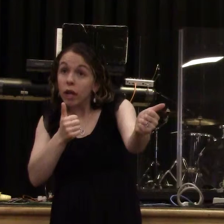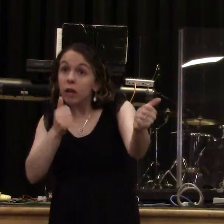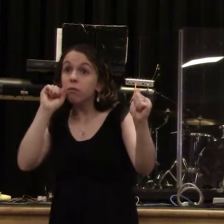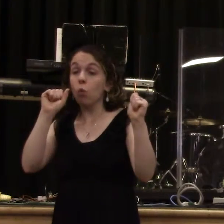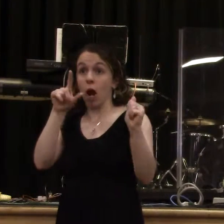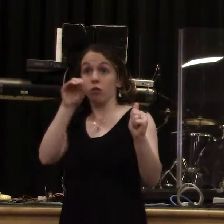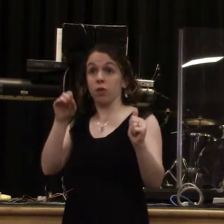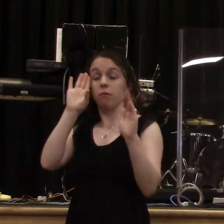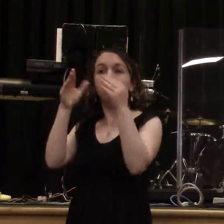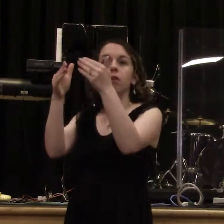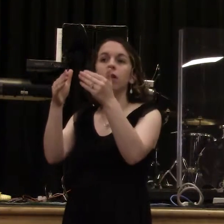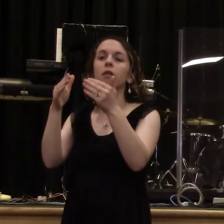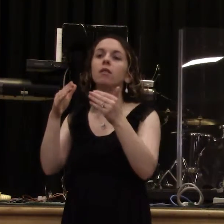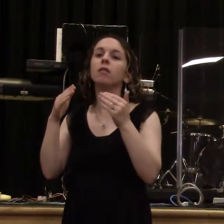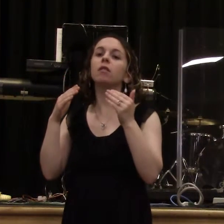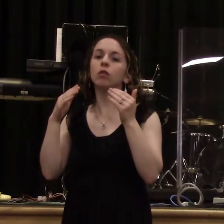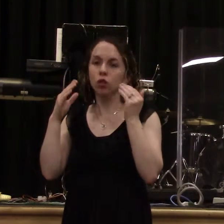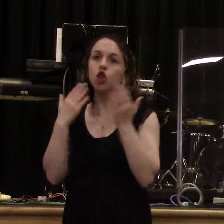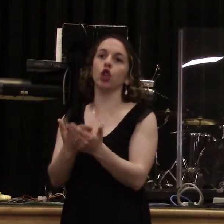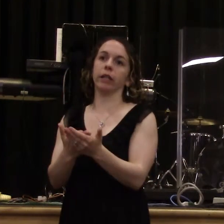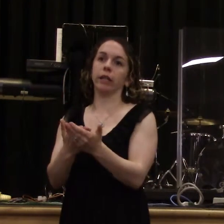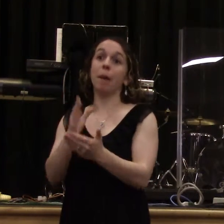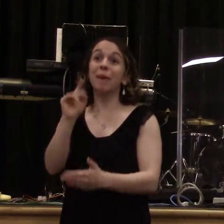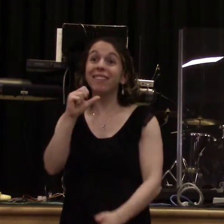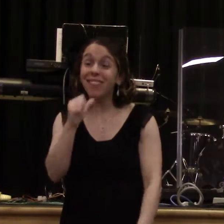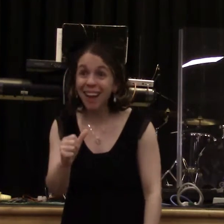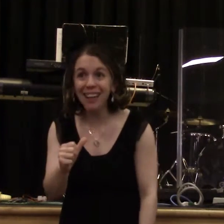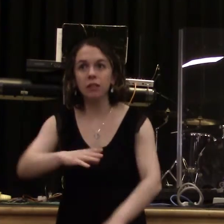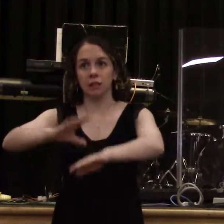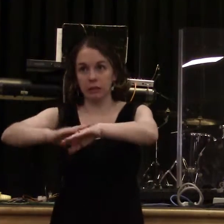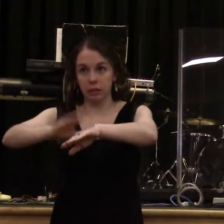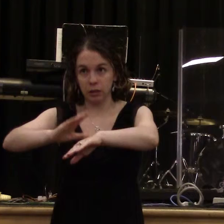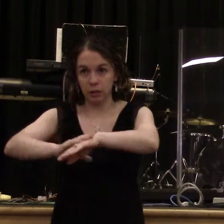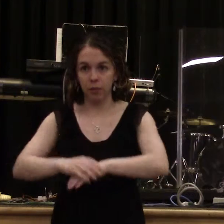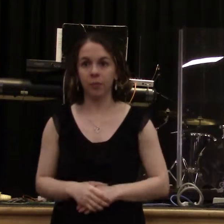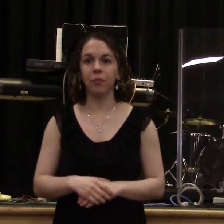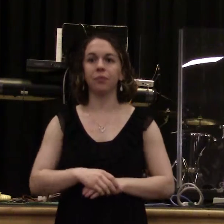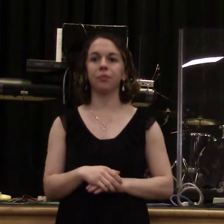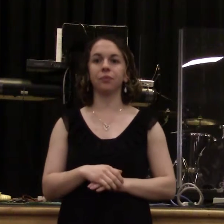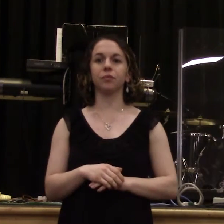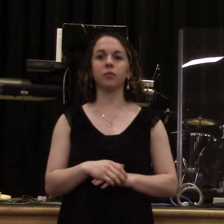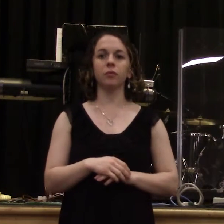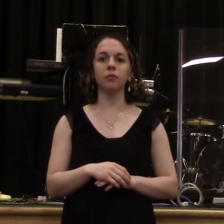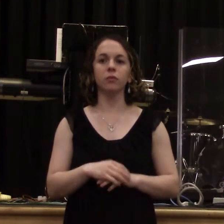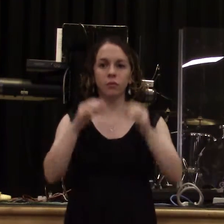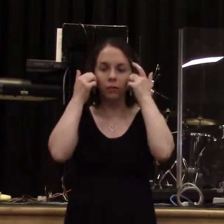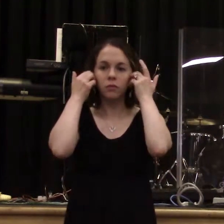end, I will give him authority over the nations. And he shall rule them with a rod of iron as the vessel of the potters are broken to pieces,